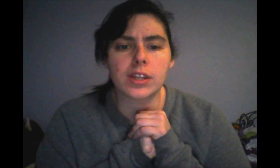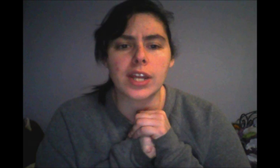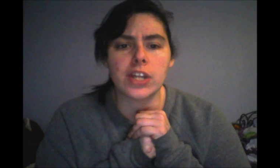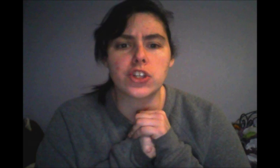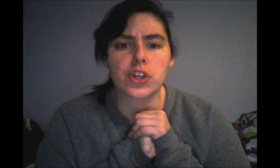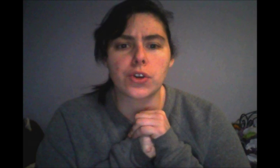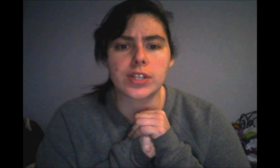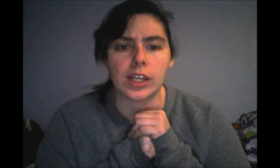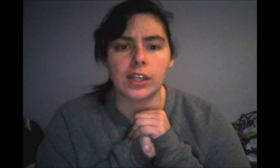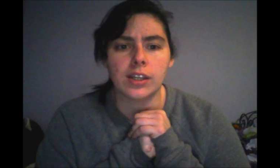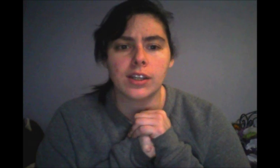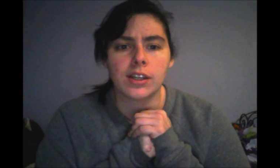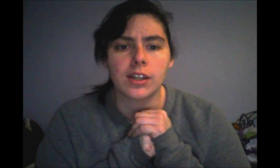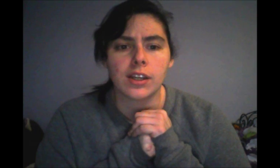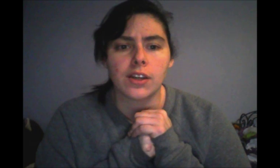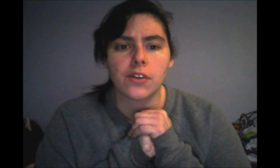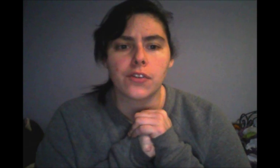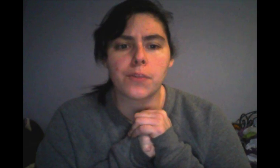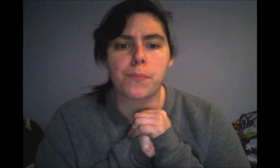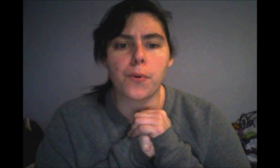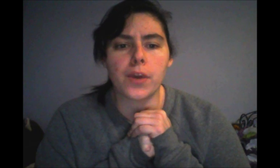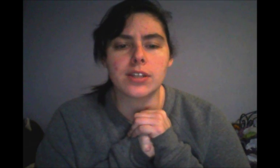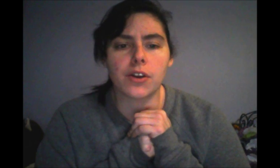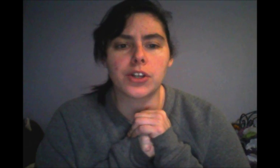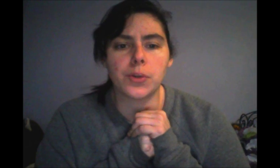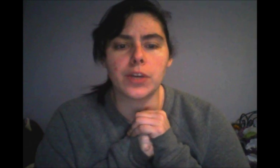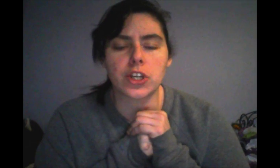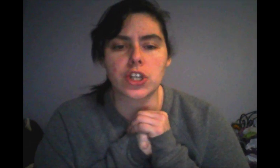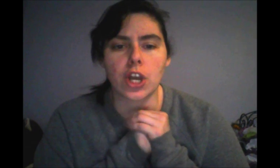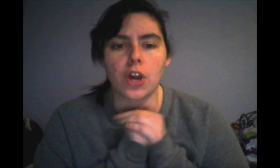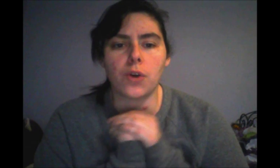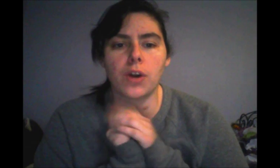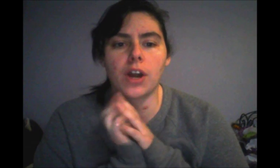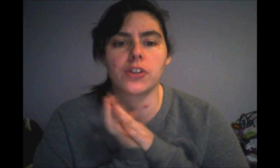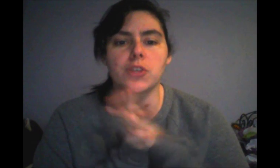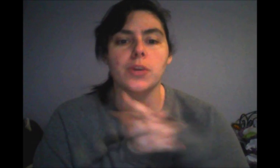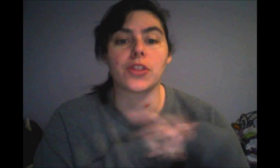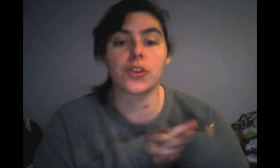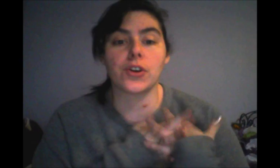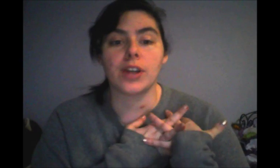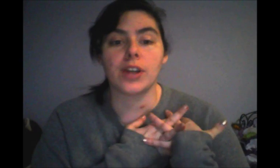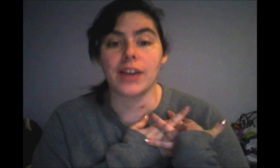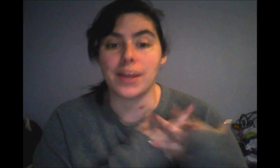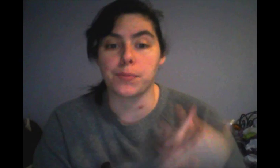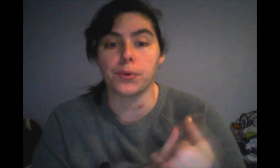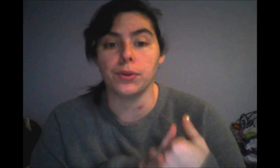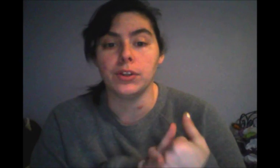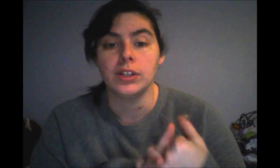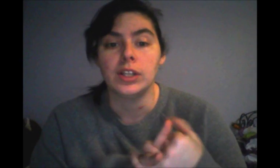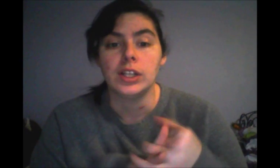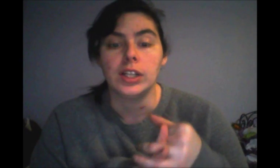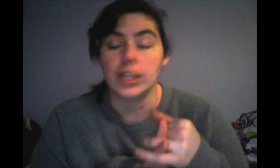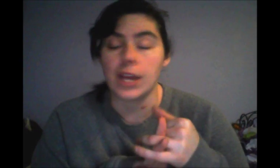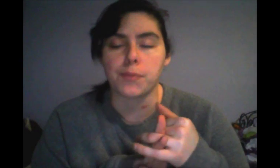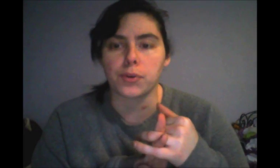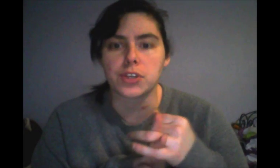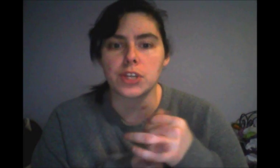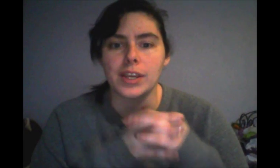then in Jersey, the boys are doing a show on the 23rd on April, in April, excuse me,